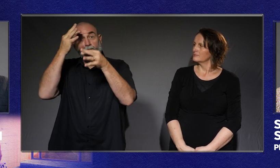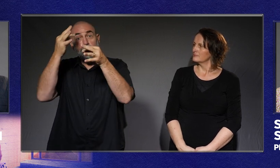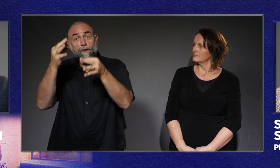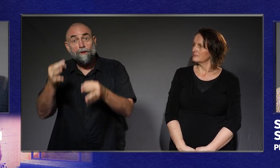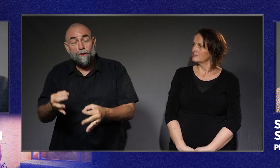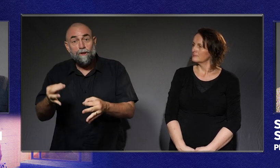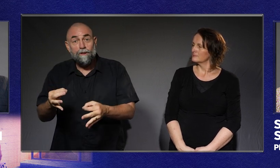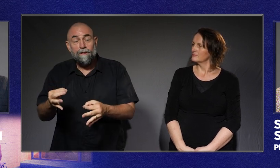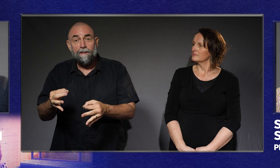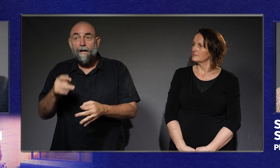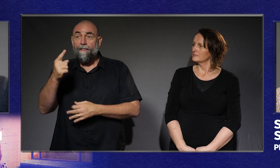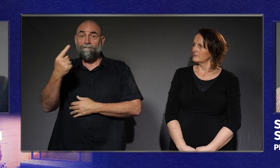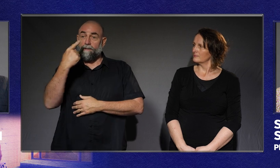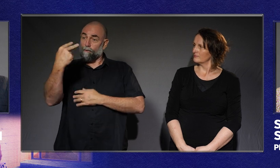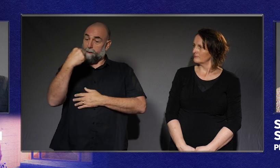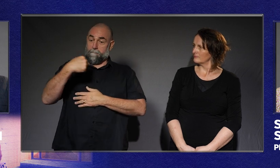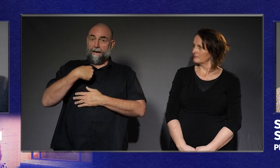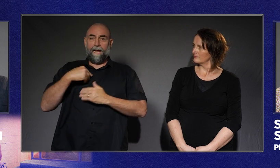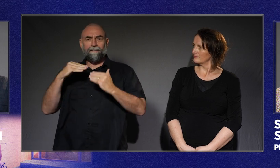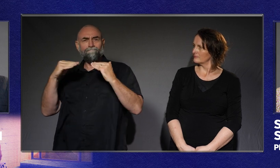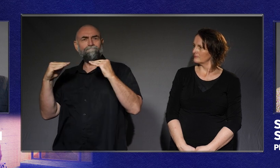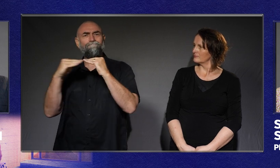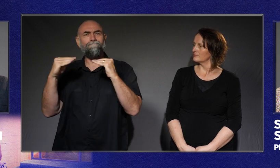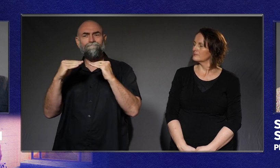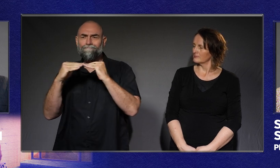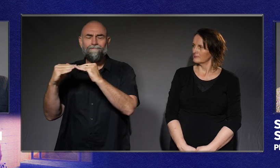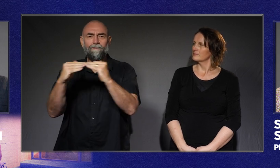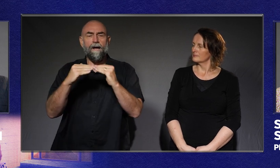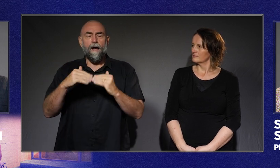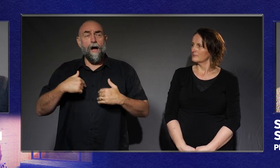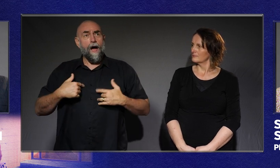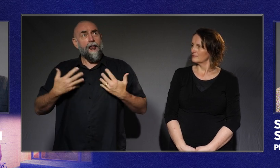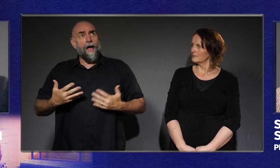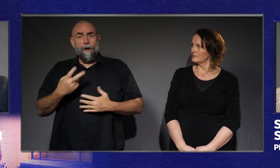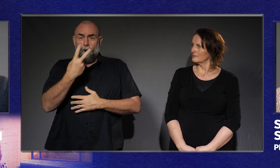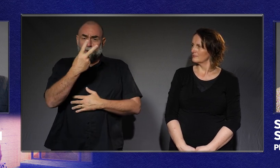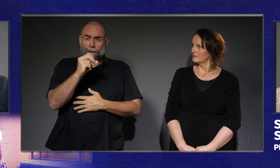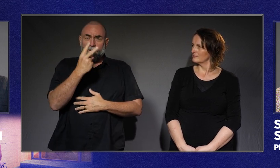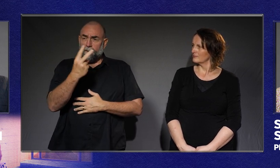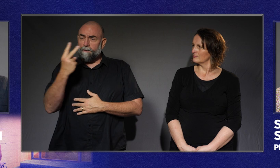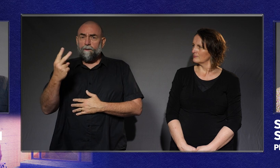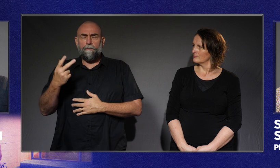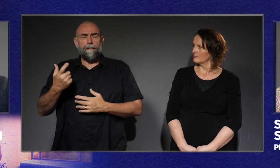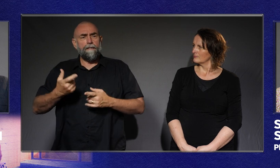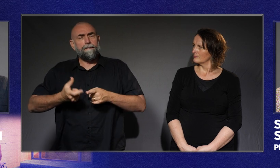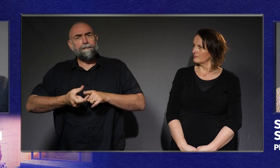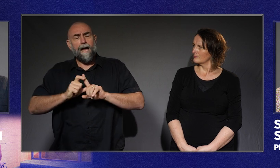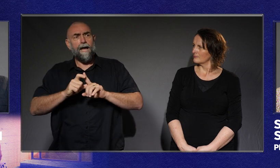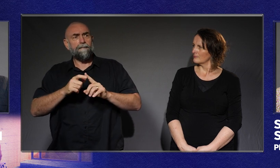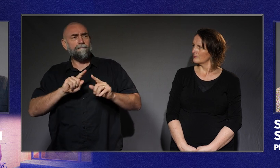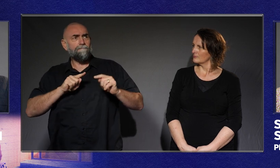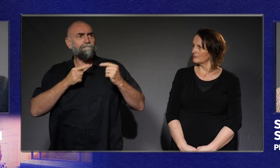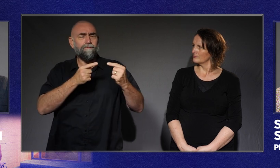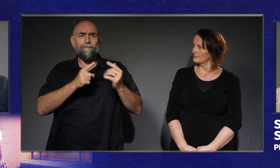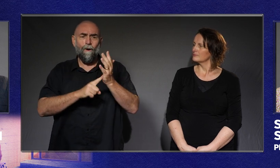they have to see me as an equal. So it's hard to believe that in 2022, it's harder to access the law to fight for equality